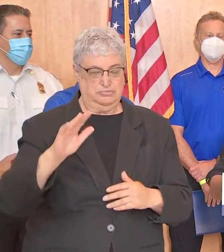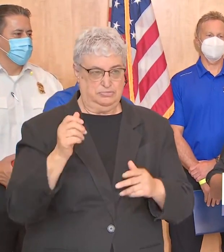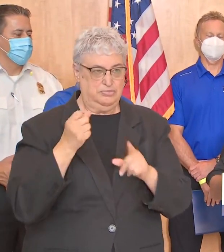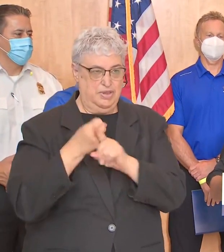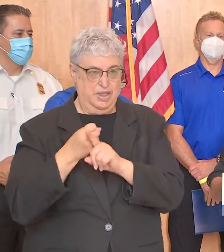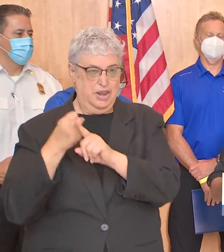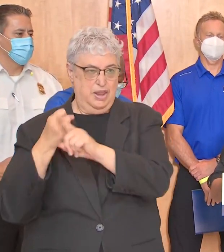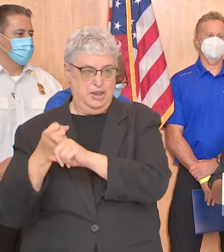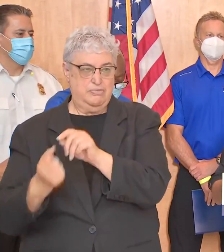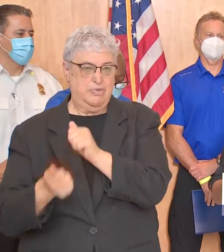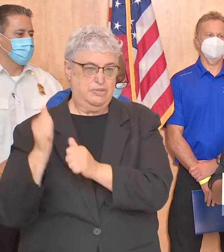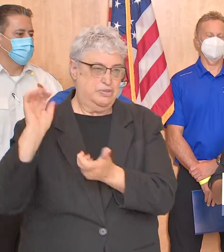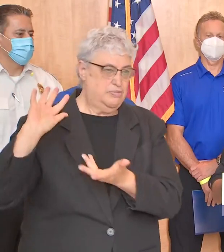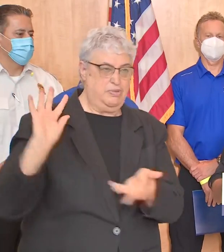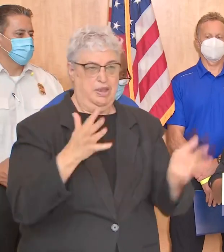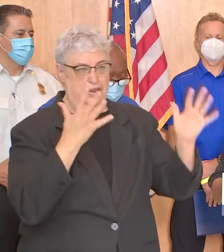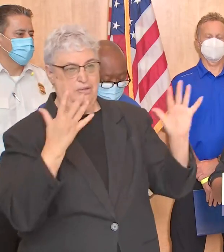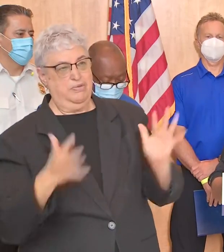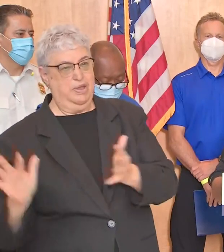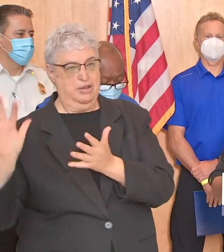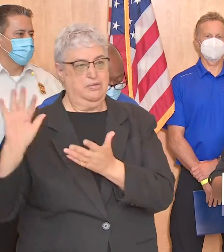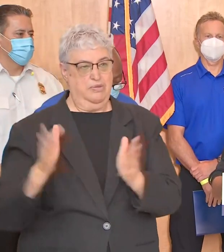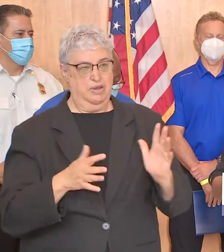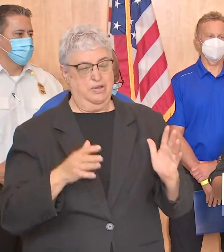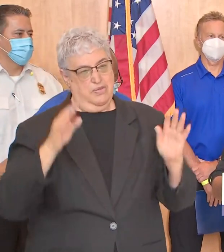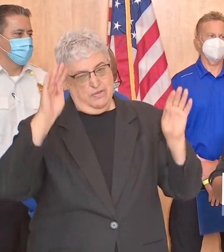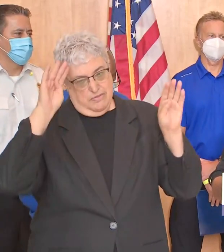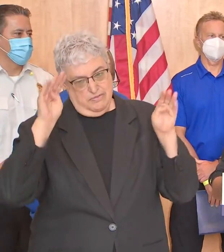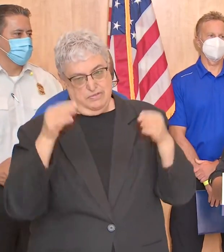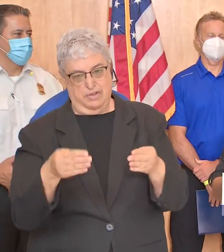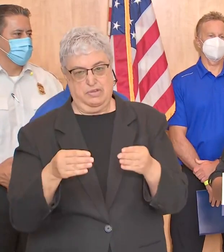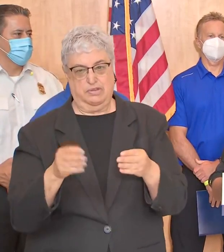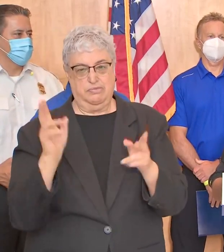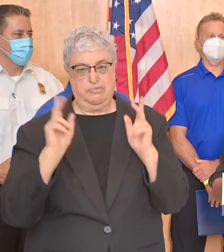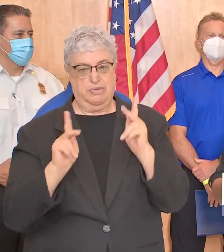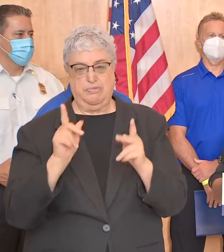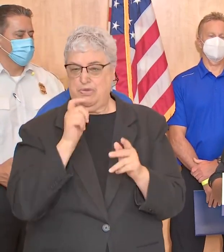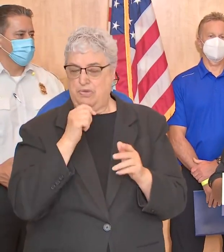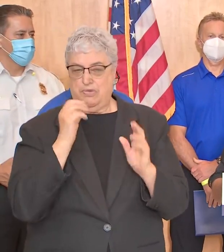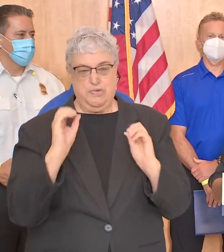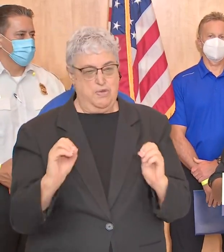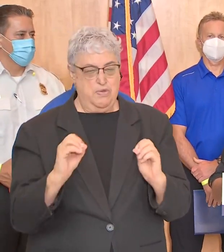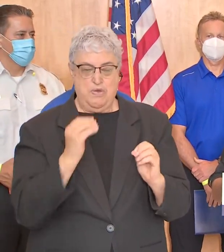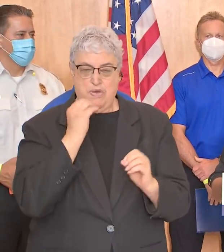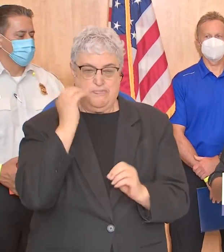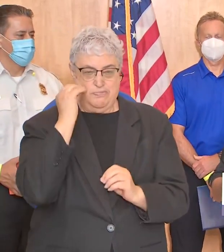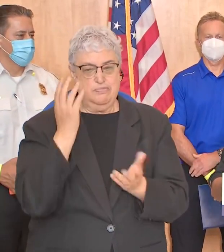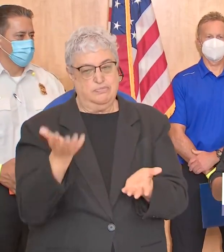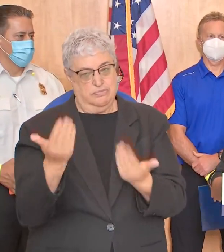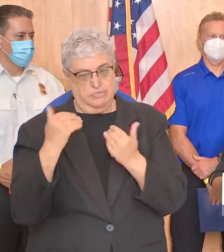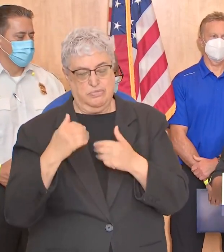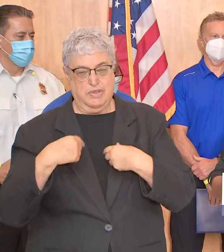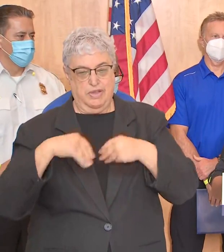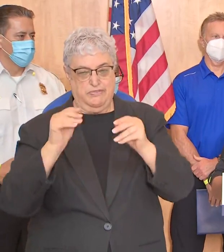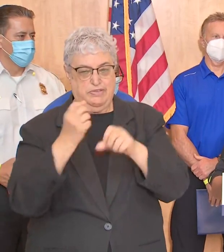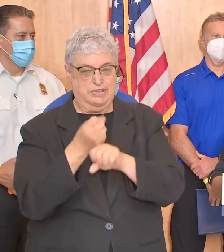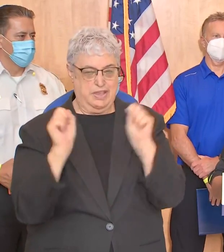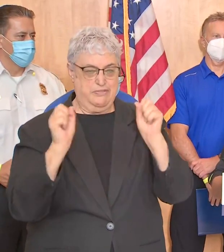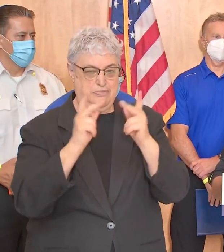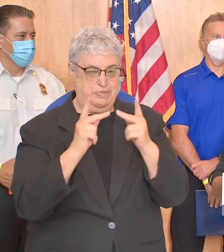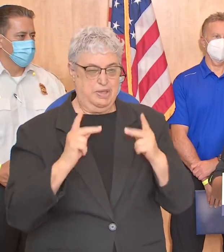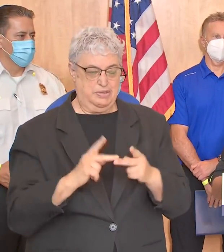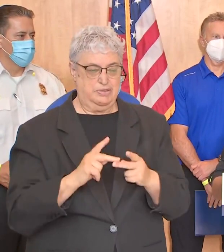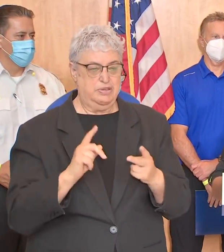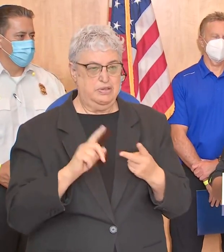the most win and that's where we're focusing on offering refuge to unsheltered homeless individuals additionally in the